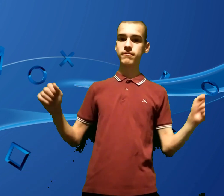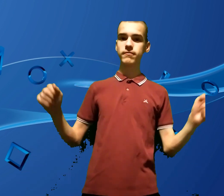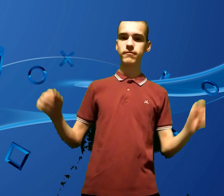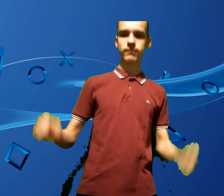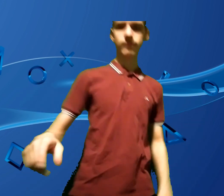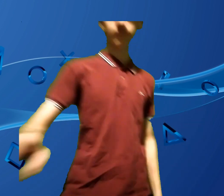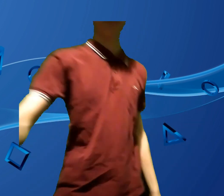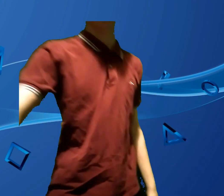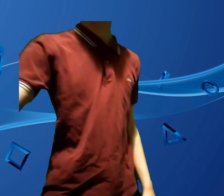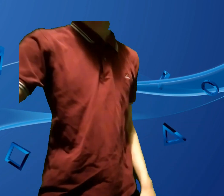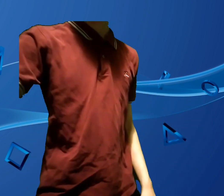This is the short